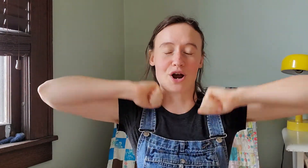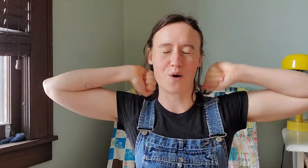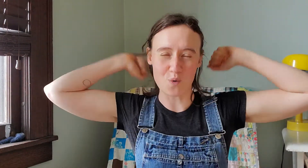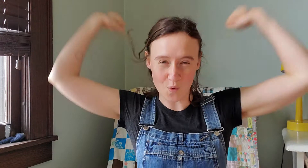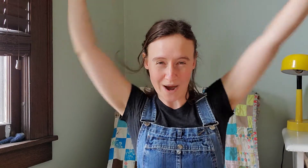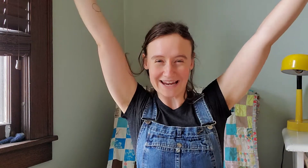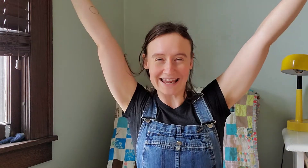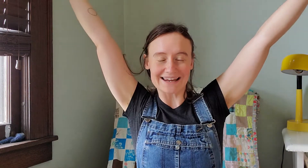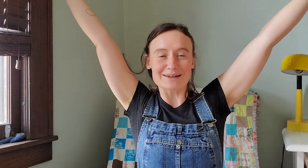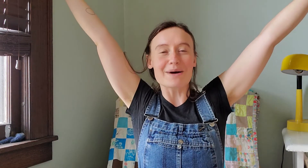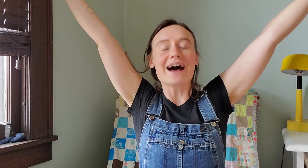into